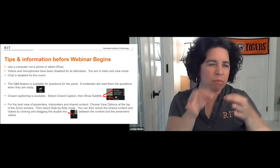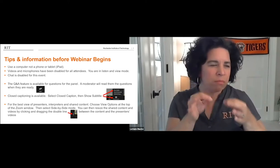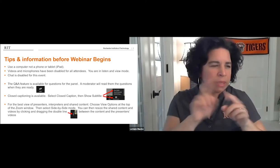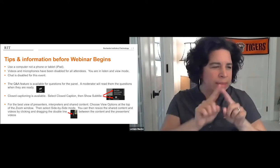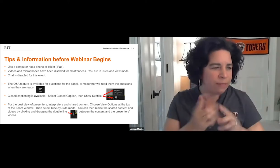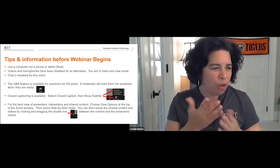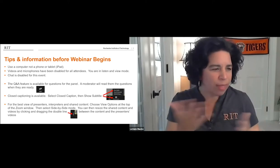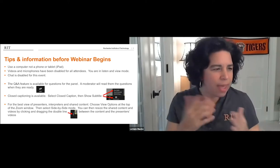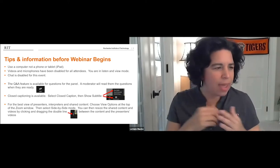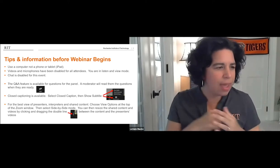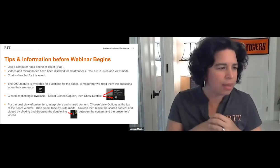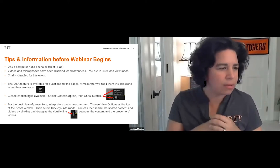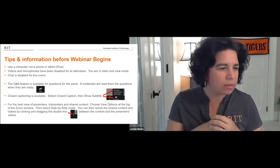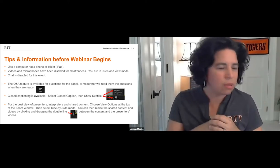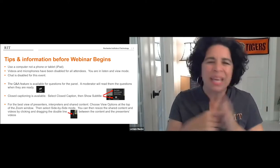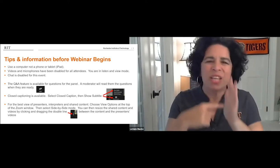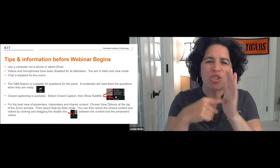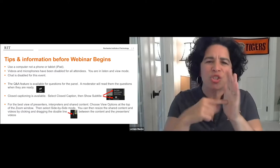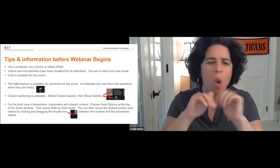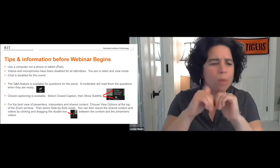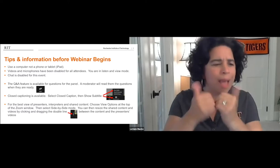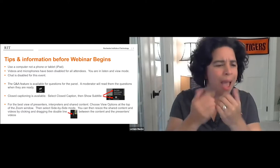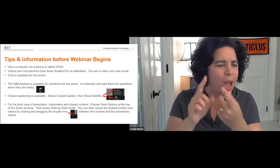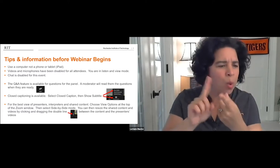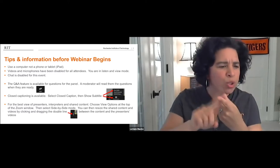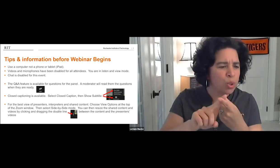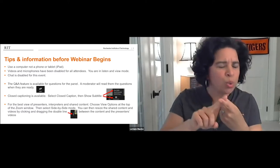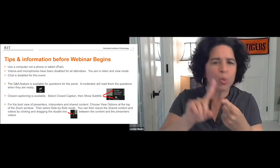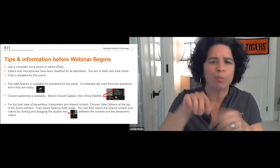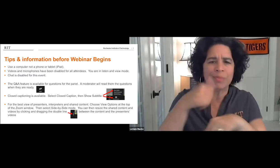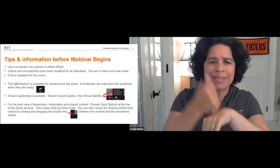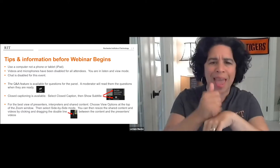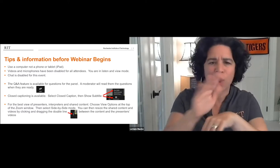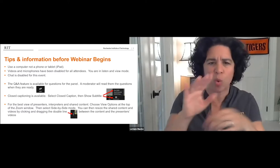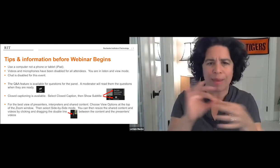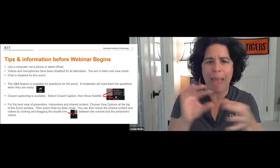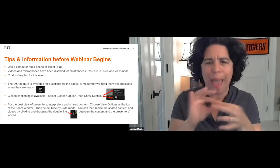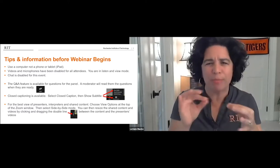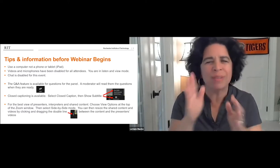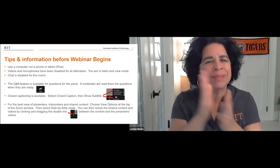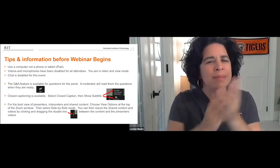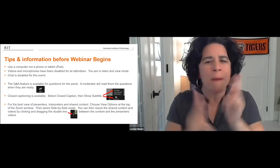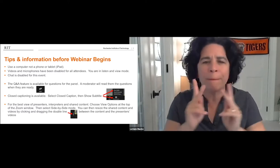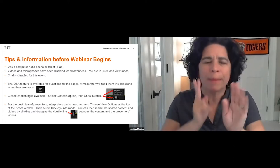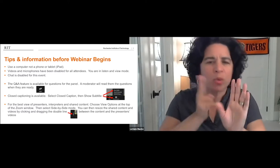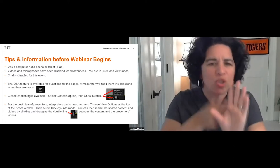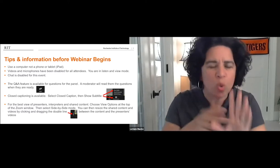You also should be able to see a shared screen right now with a few different tips and information. It explains how to get that